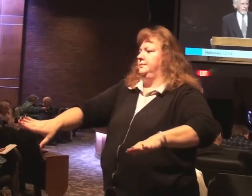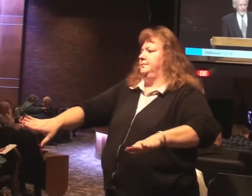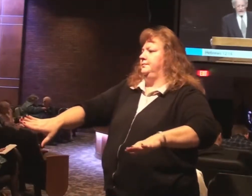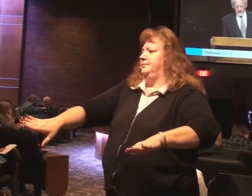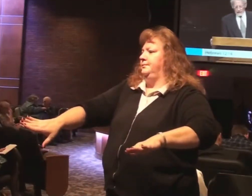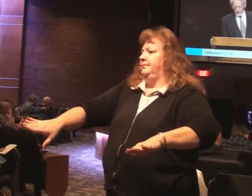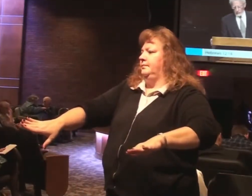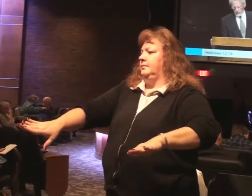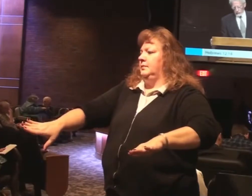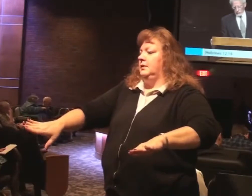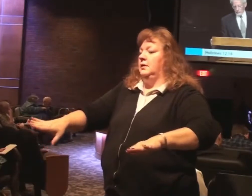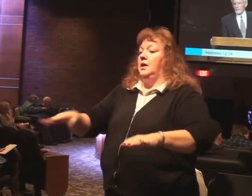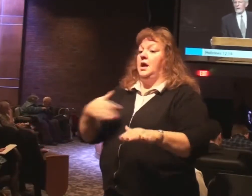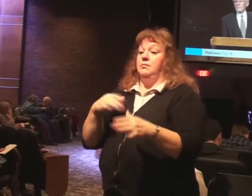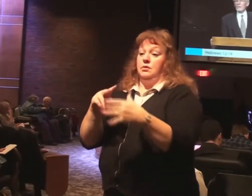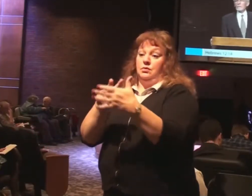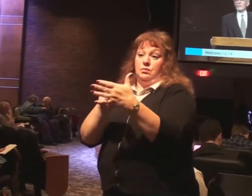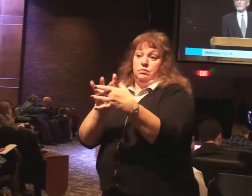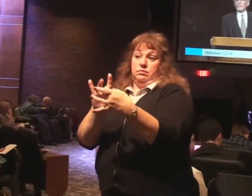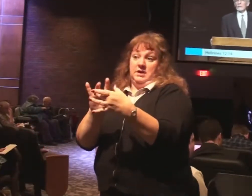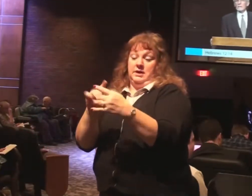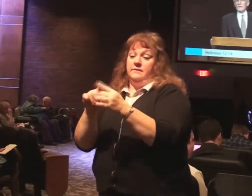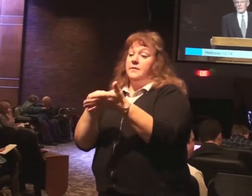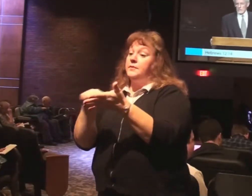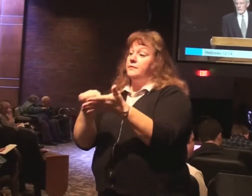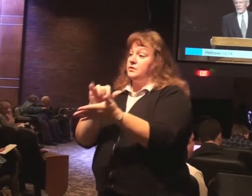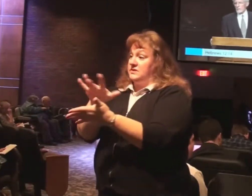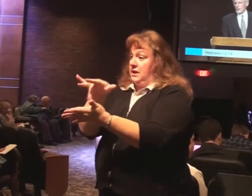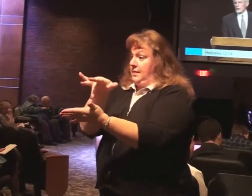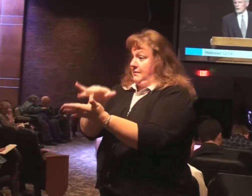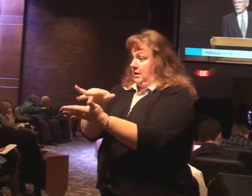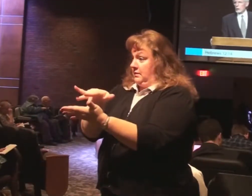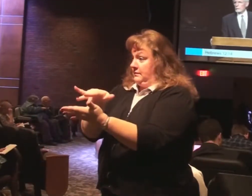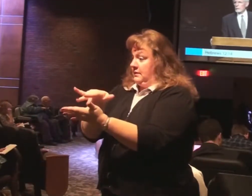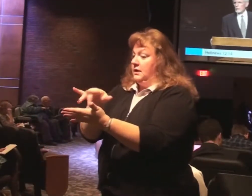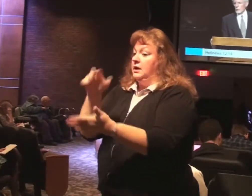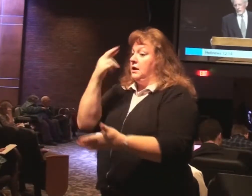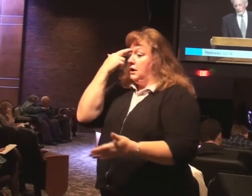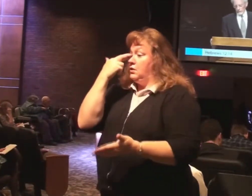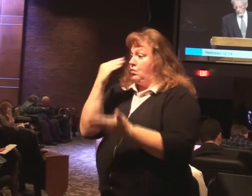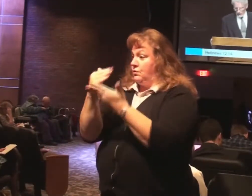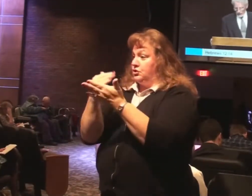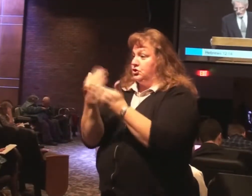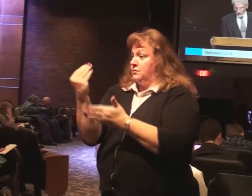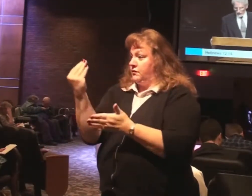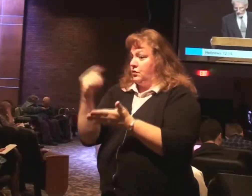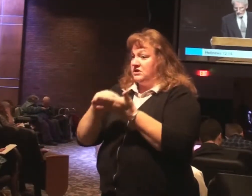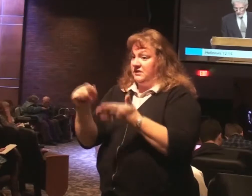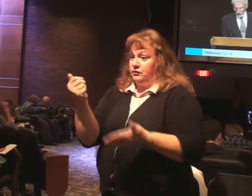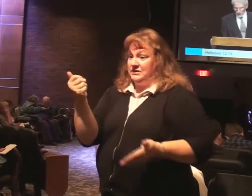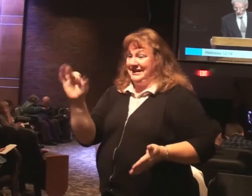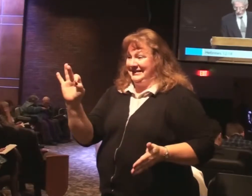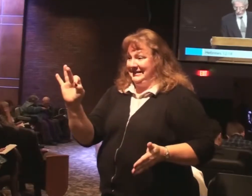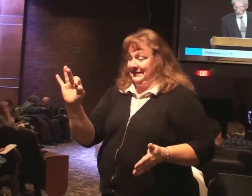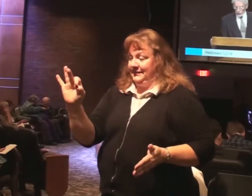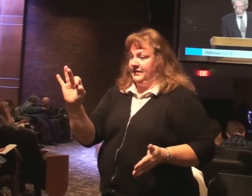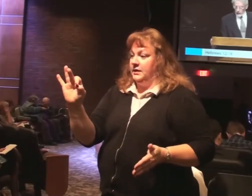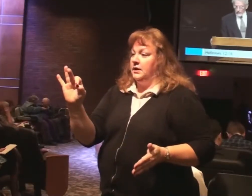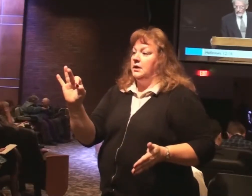And let me read you. From the verse. In the middle of that section. In Romans 14. Verse 19. So then.